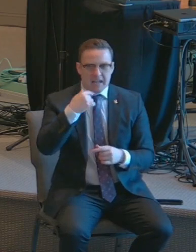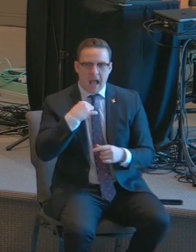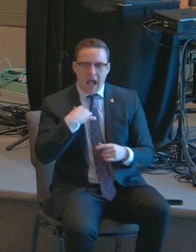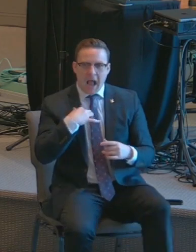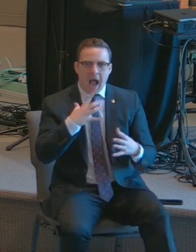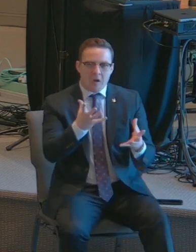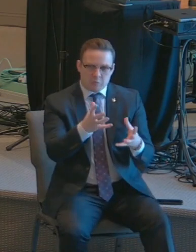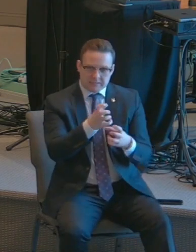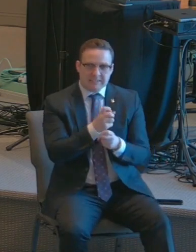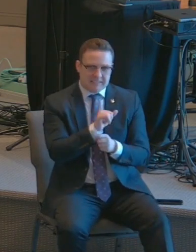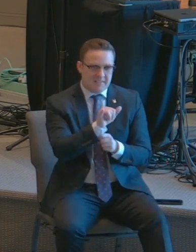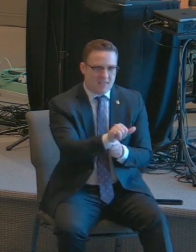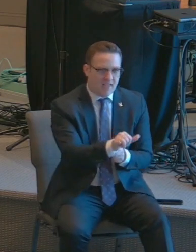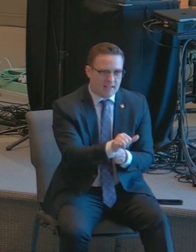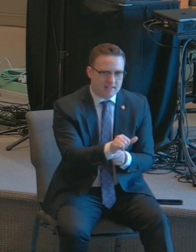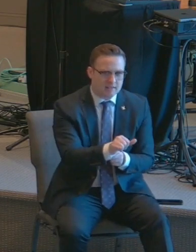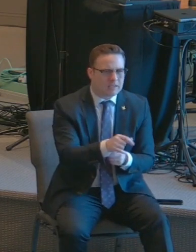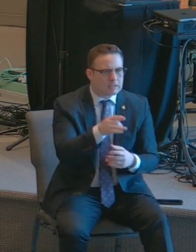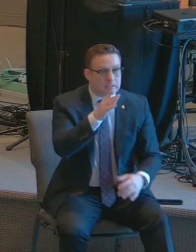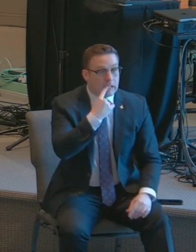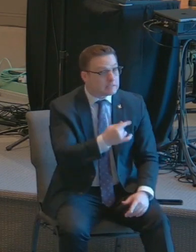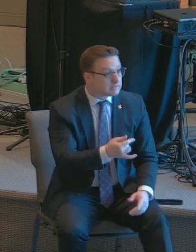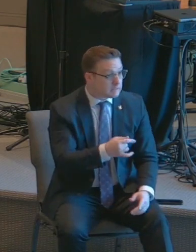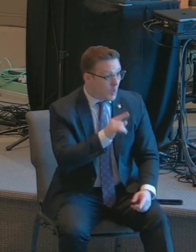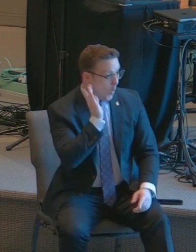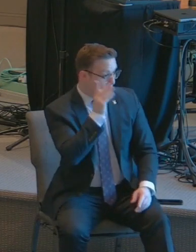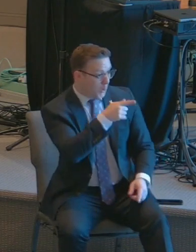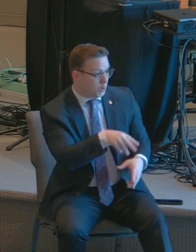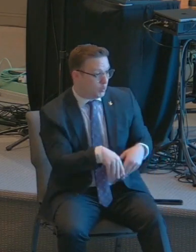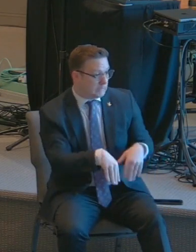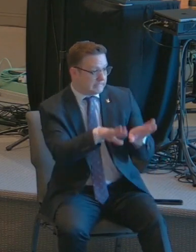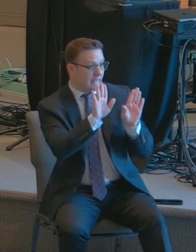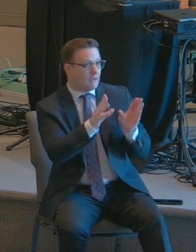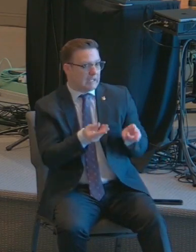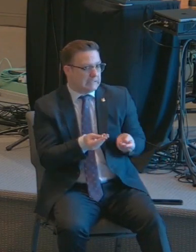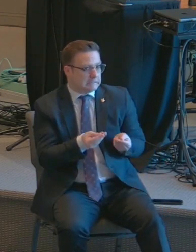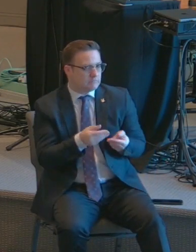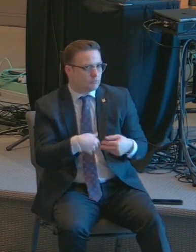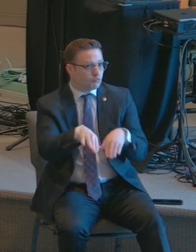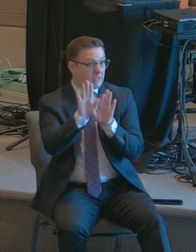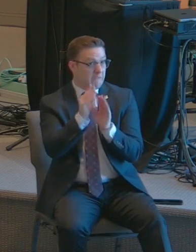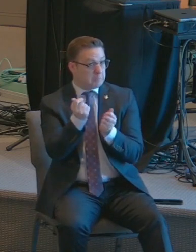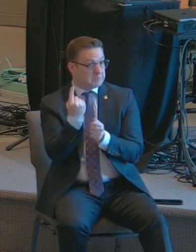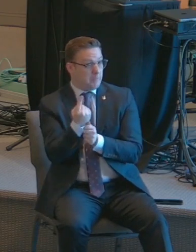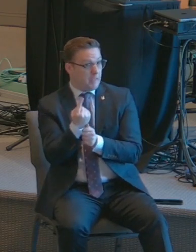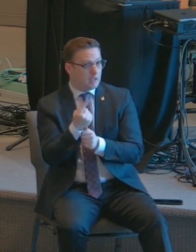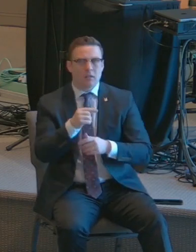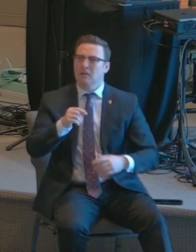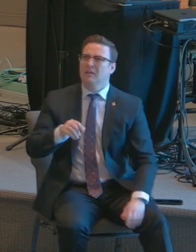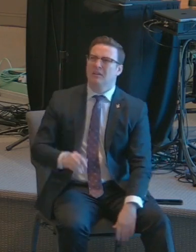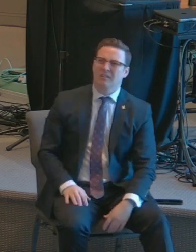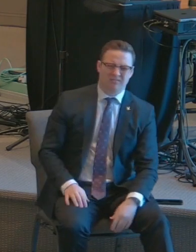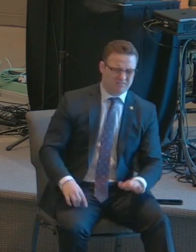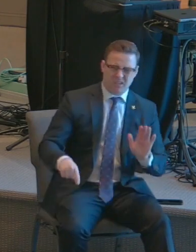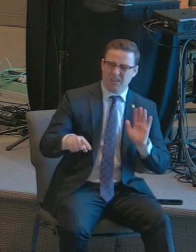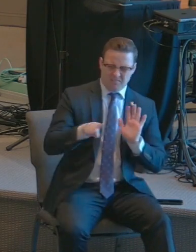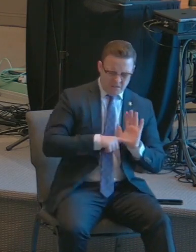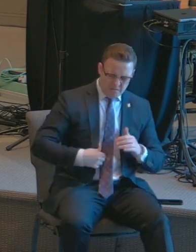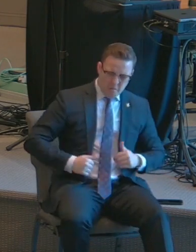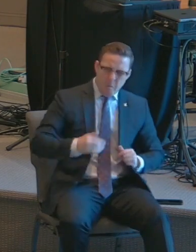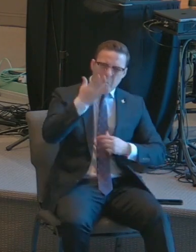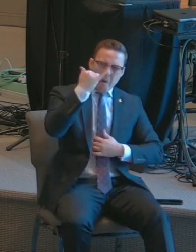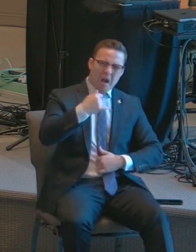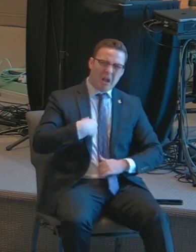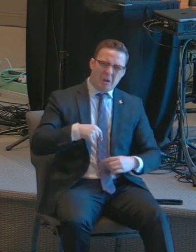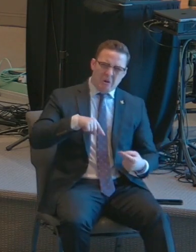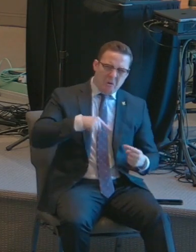And I'm like, yes, okay. And we can look at it so negative and to be like, wow, God, it hurts. It's